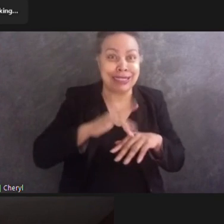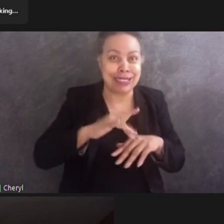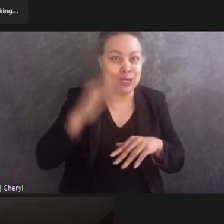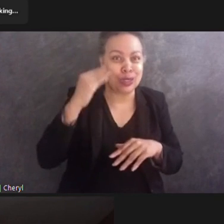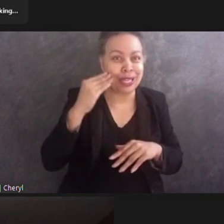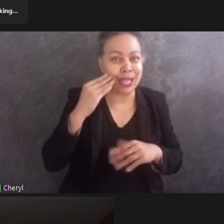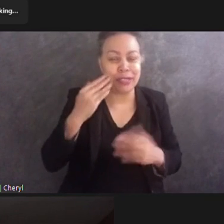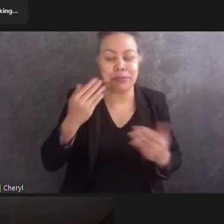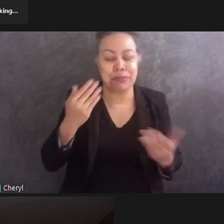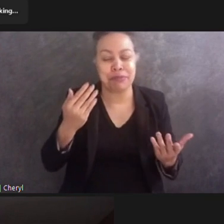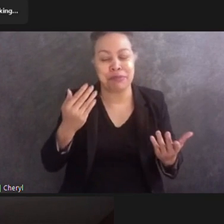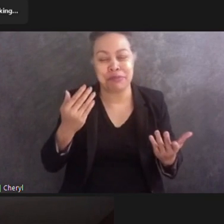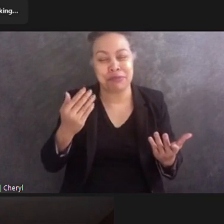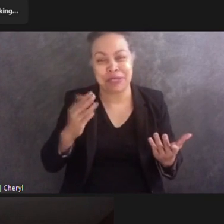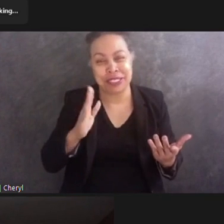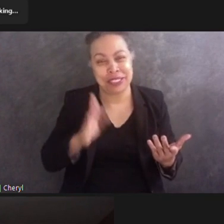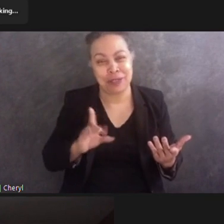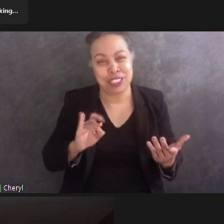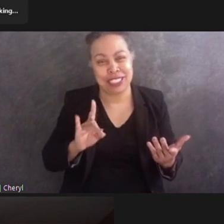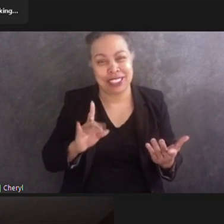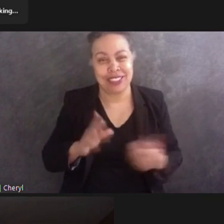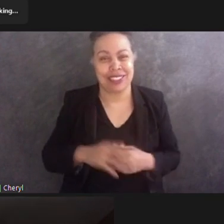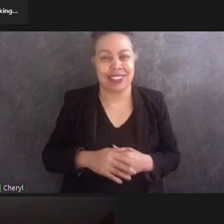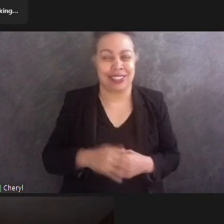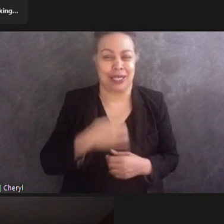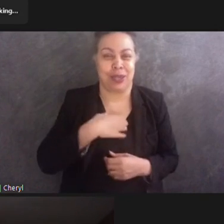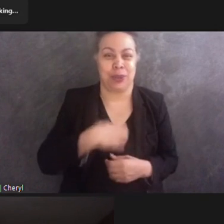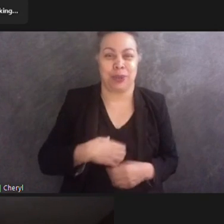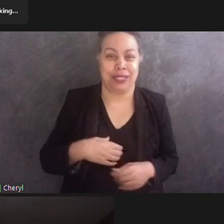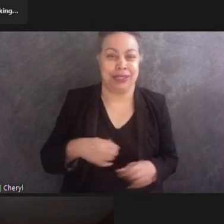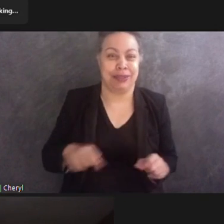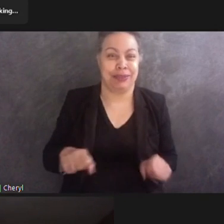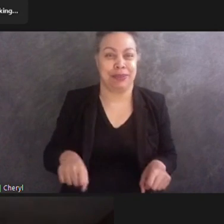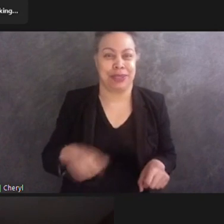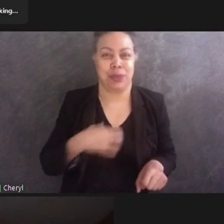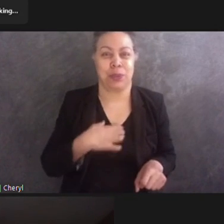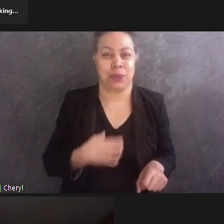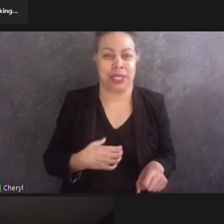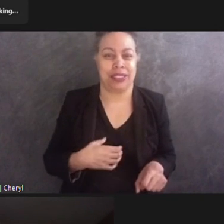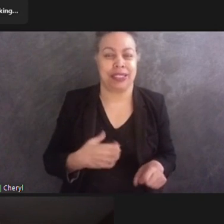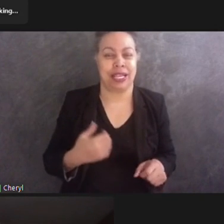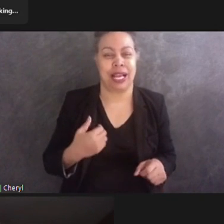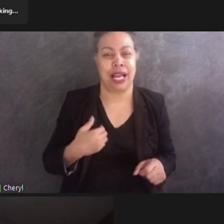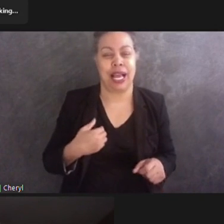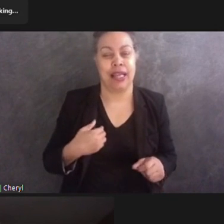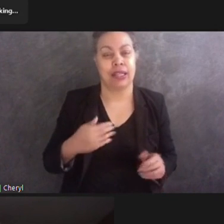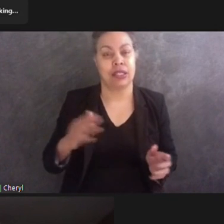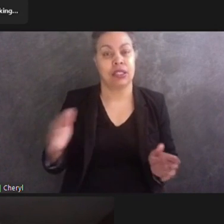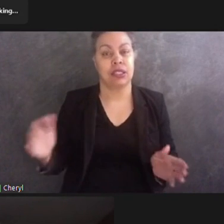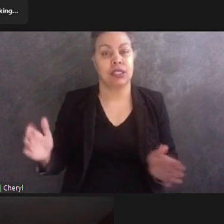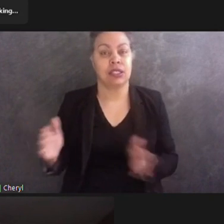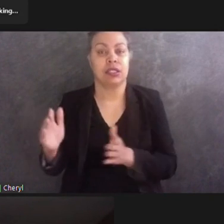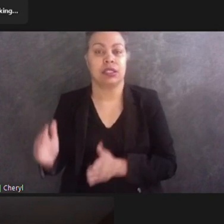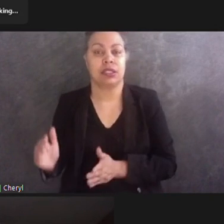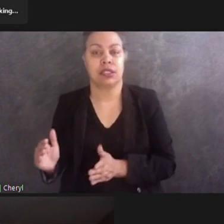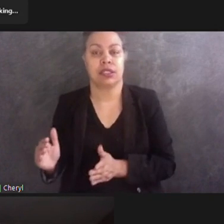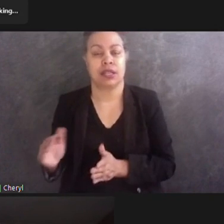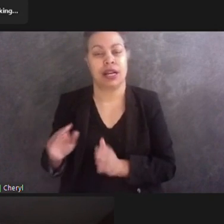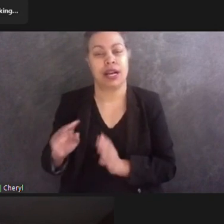would be excellent to have models at smaller scale. Part of the issue